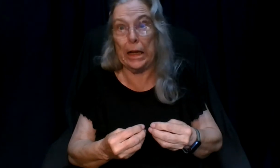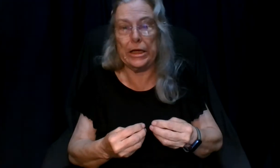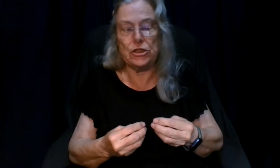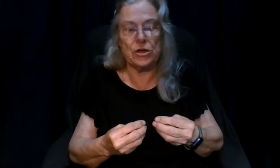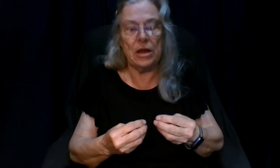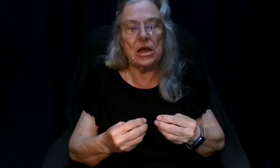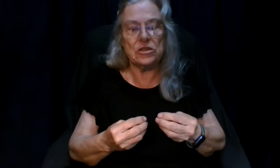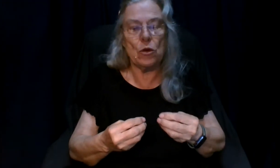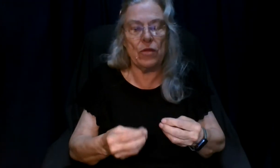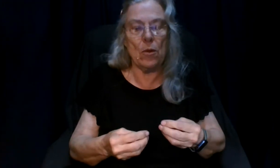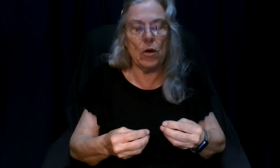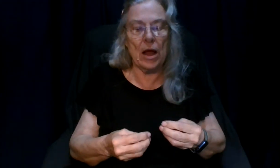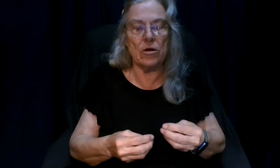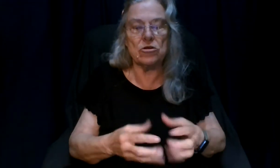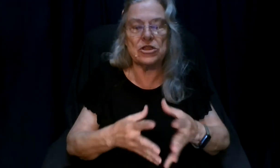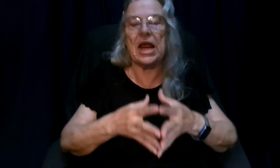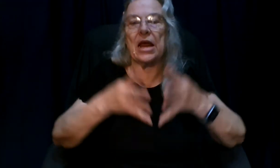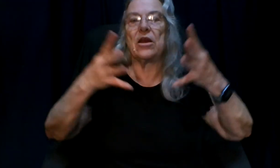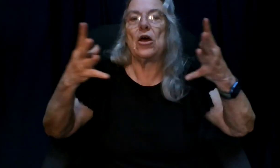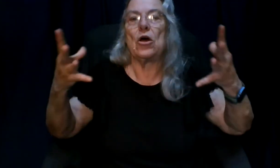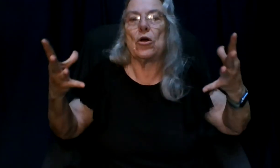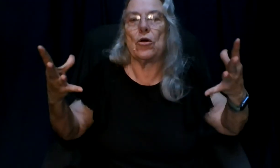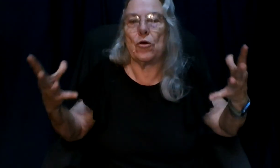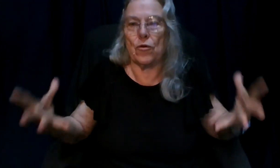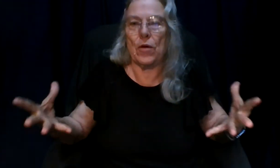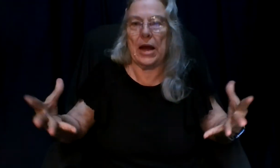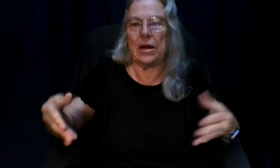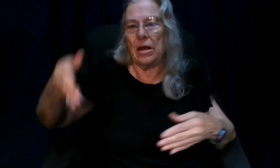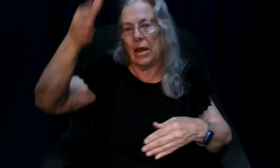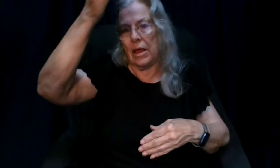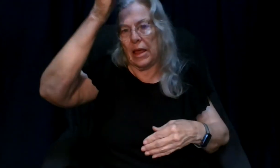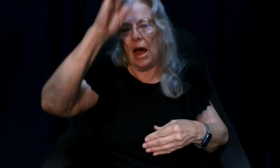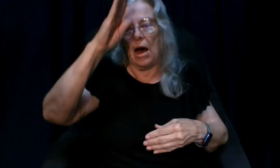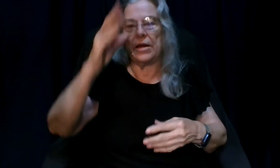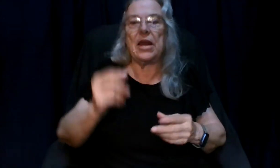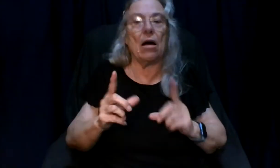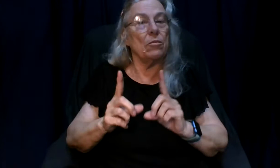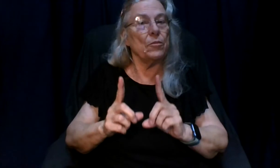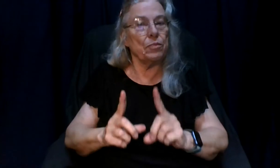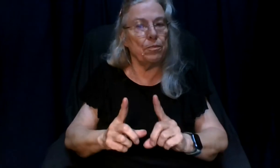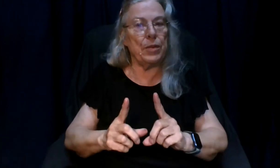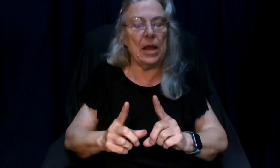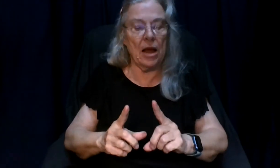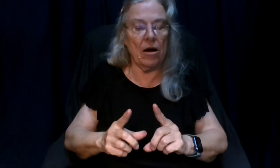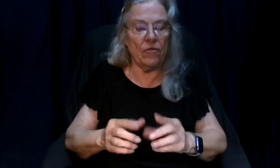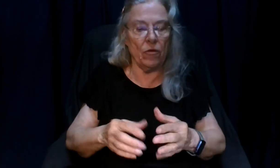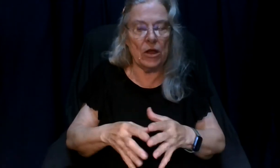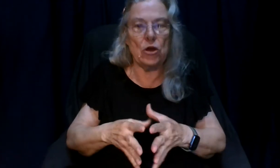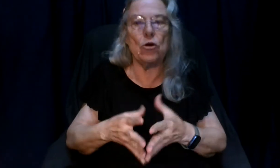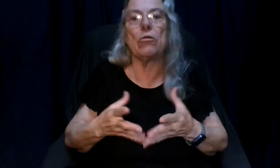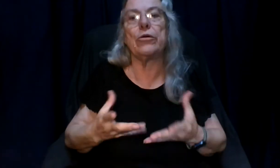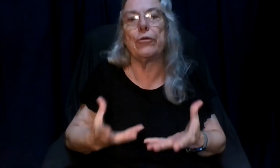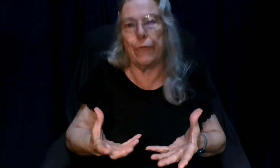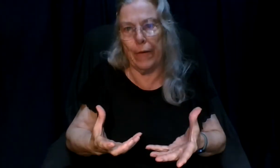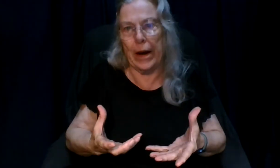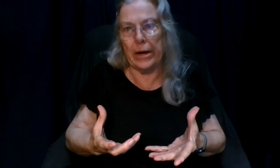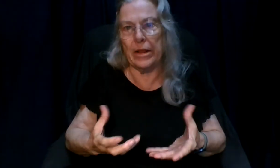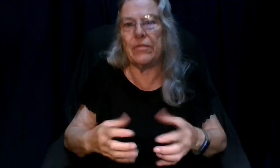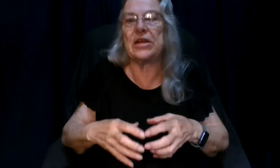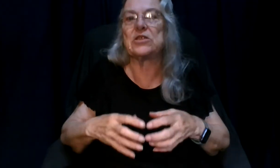so they would understand great god now be careful that you don't do great this way